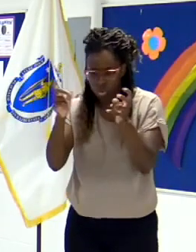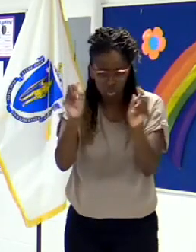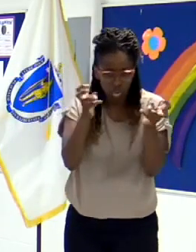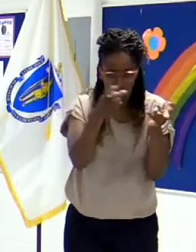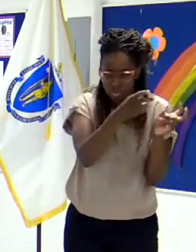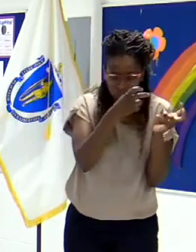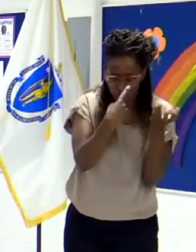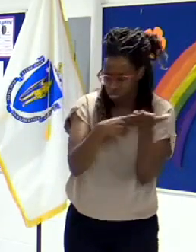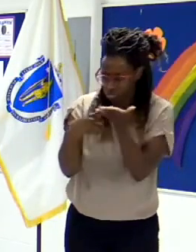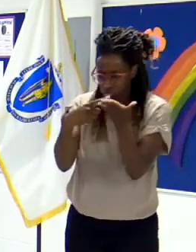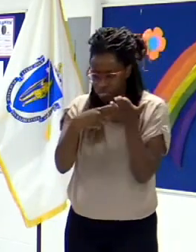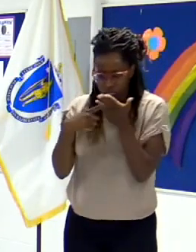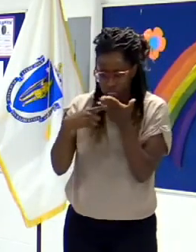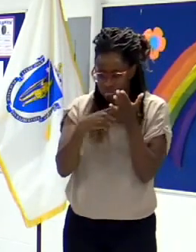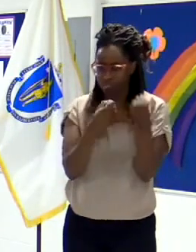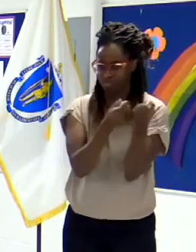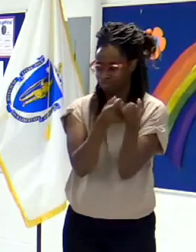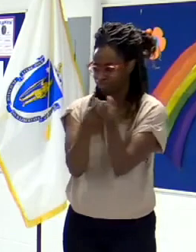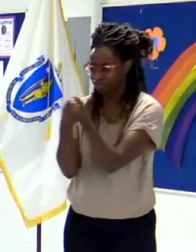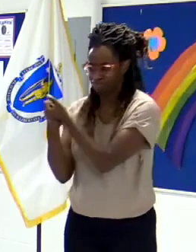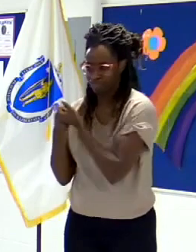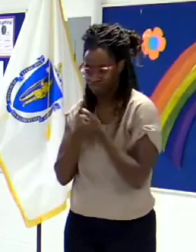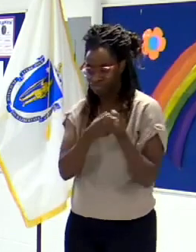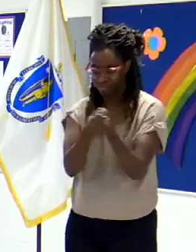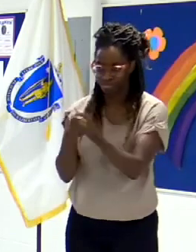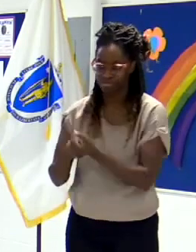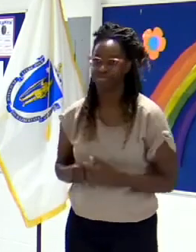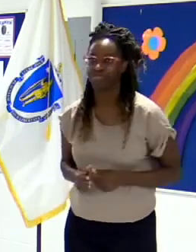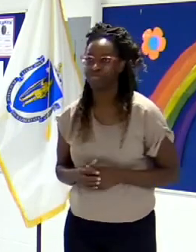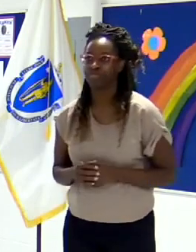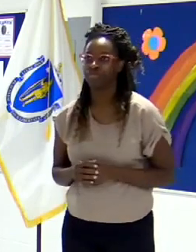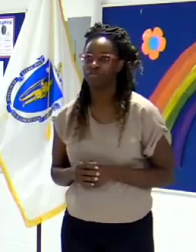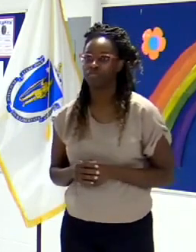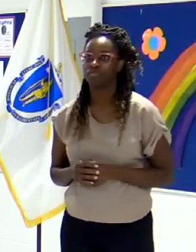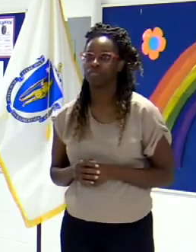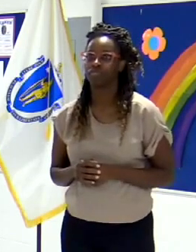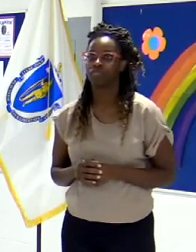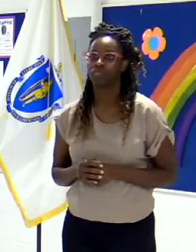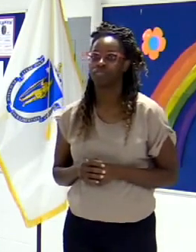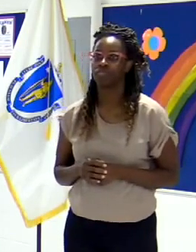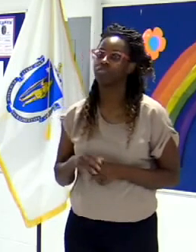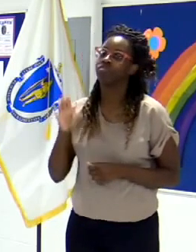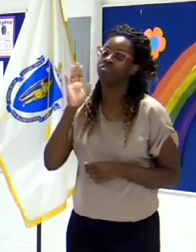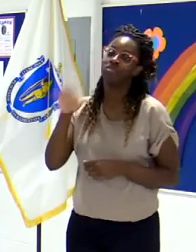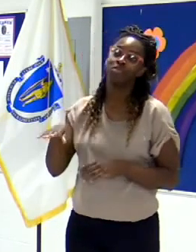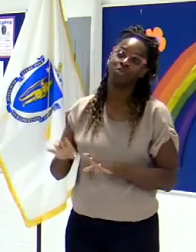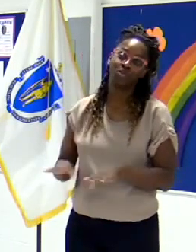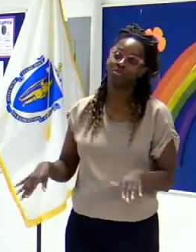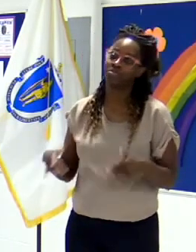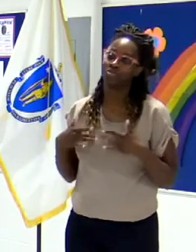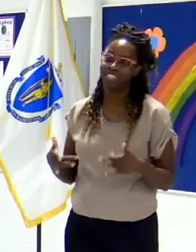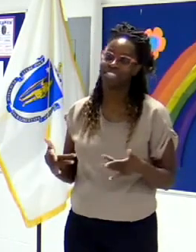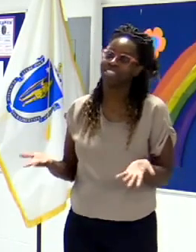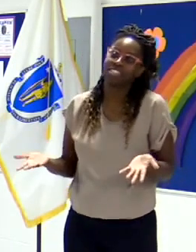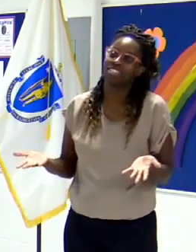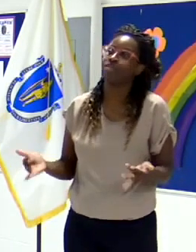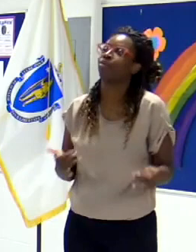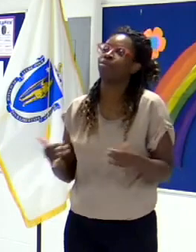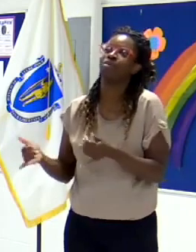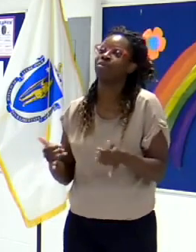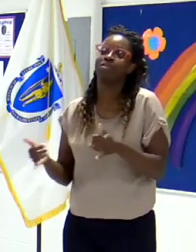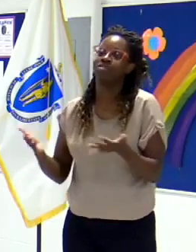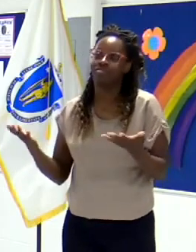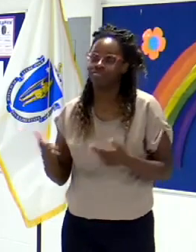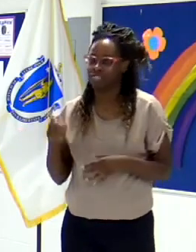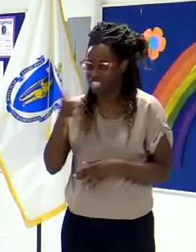resolving that and working with the parents. So they're still children, right? And even adults need some guidance. So we do that in a